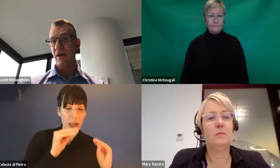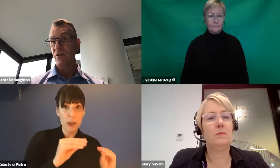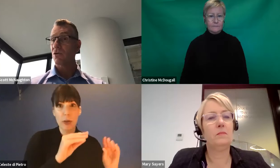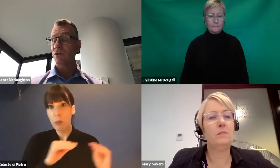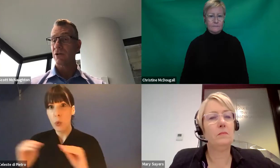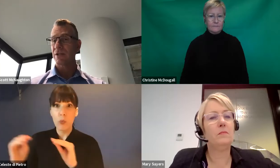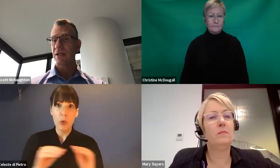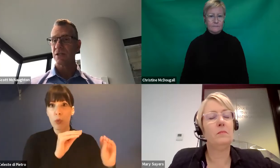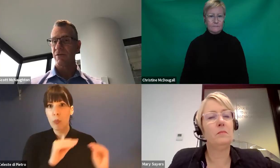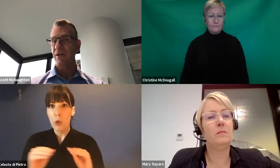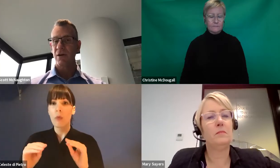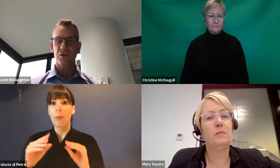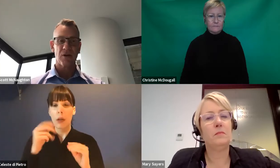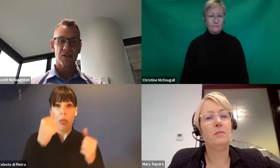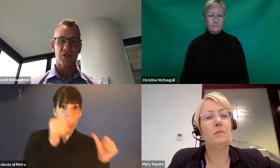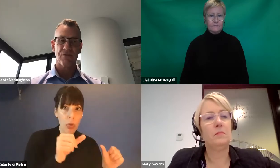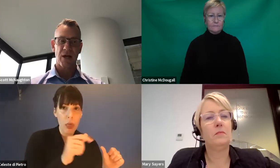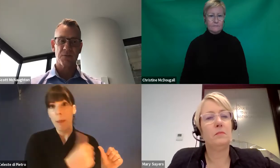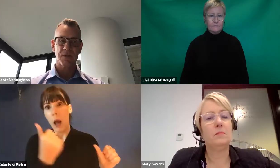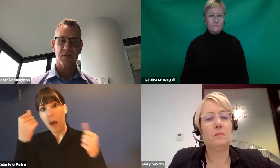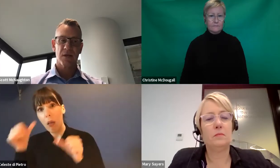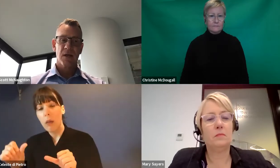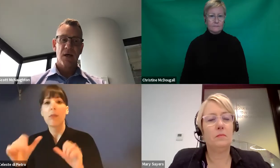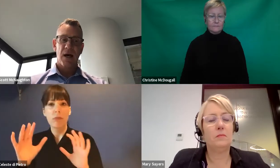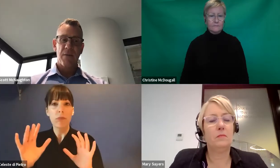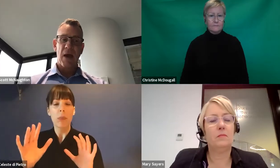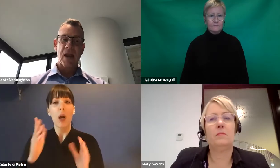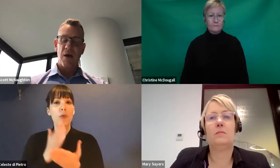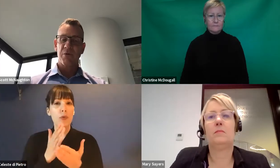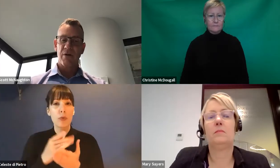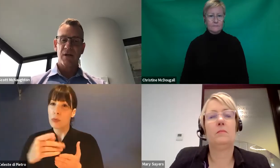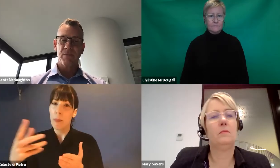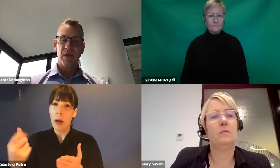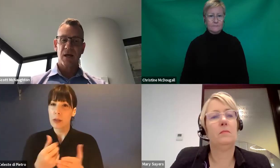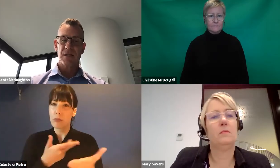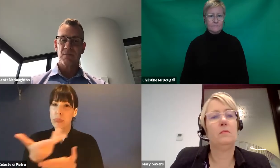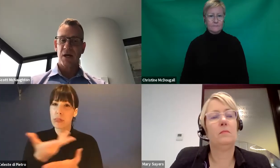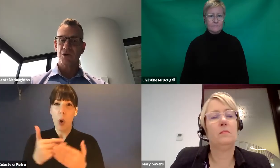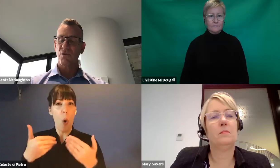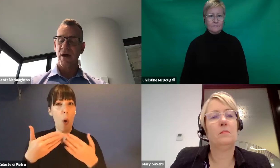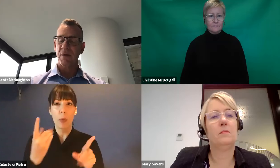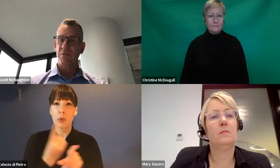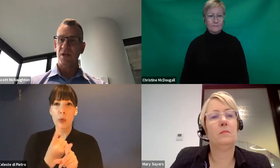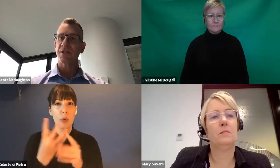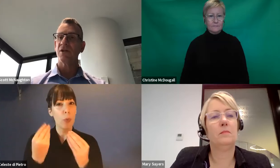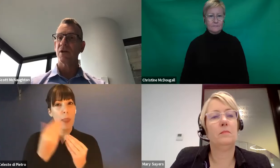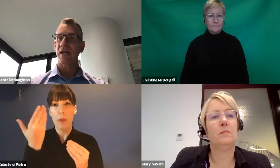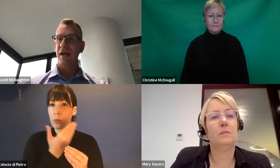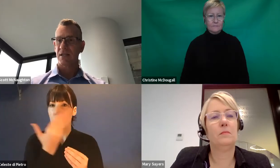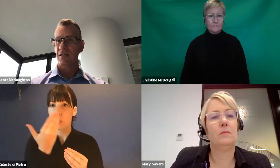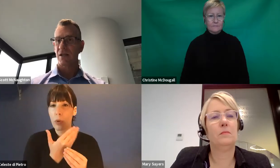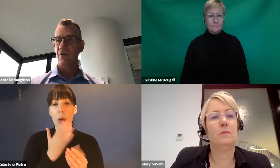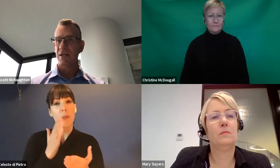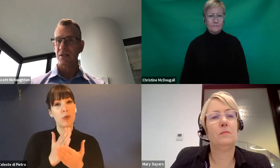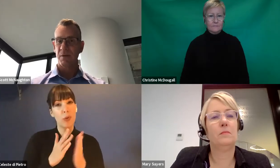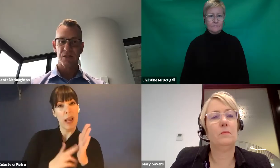students out there to talk to your teachers around those transition arrangements. And our priority is to make sure that people continue to get